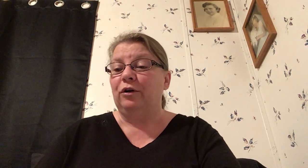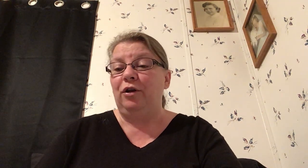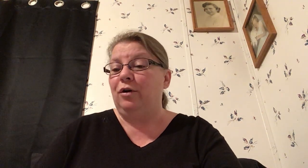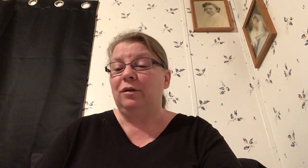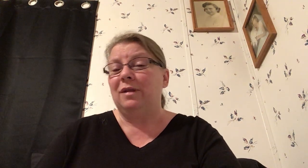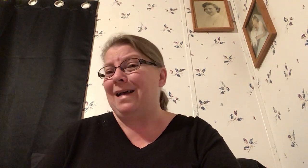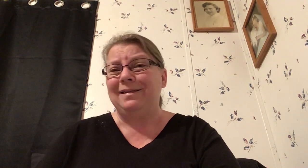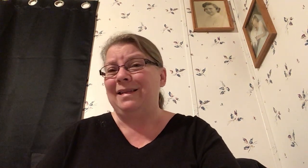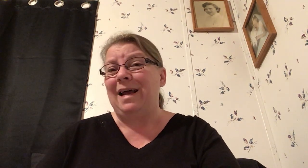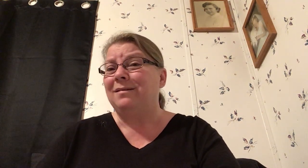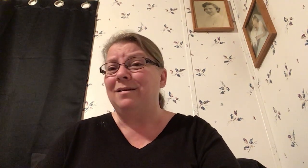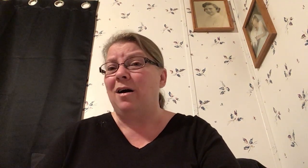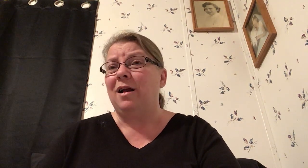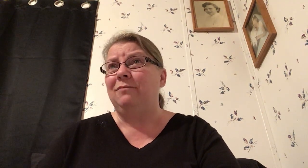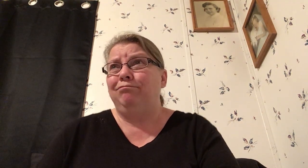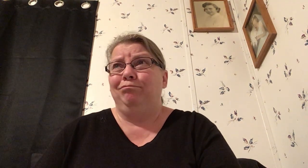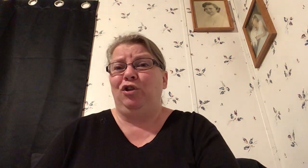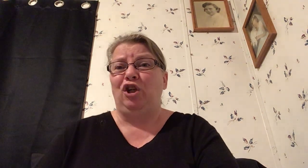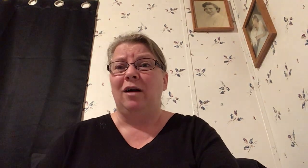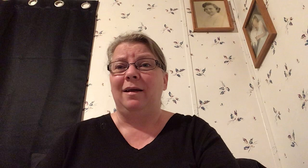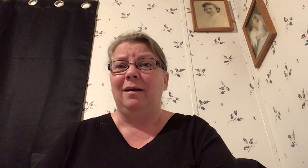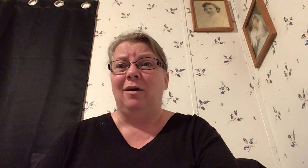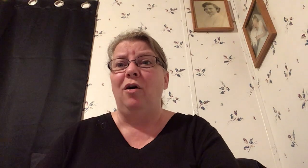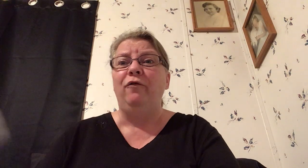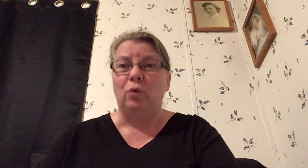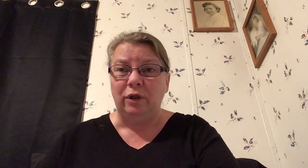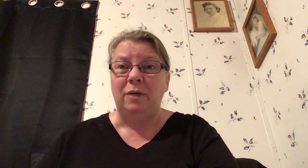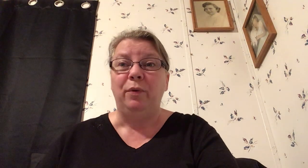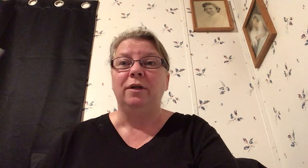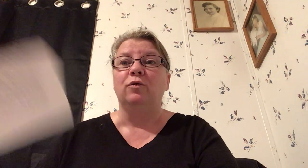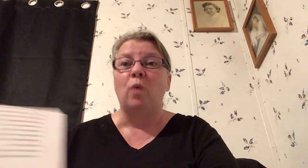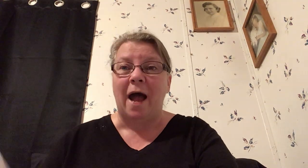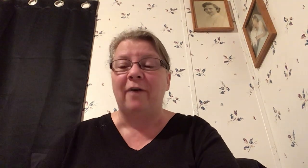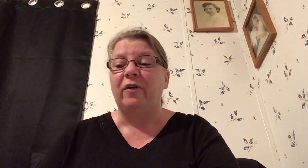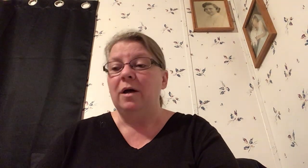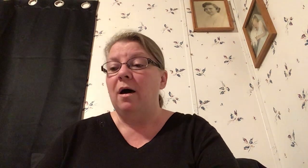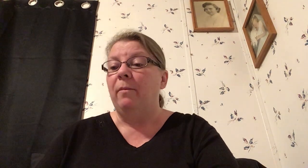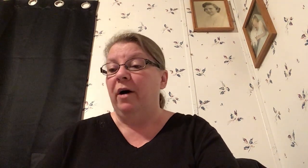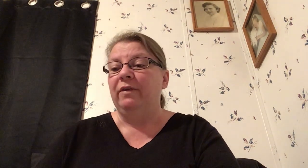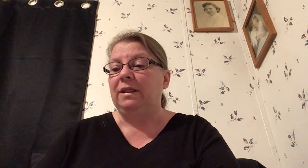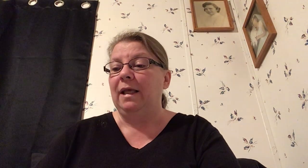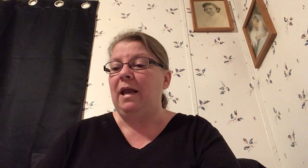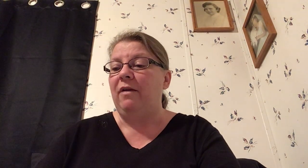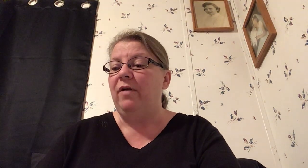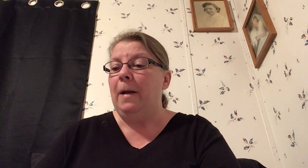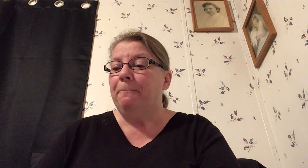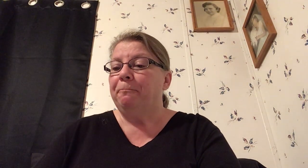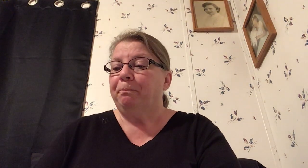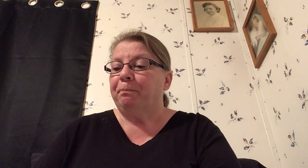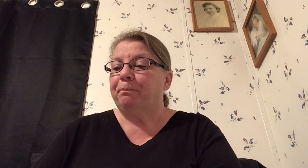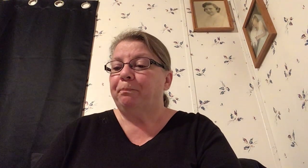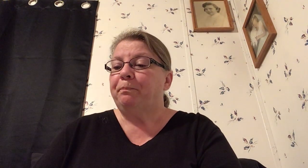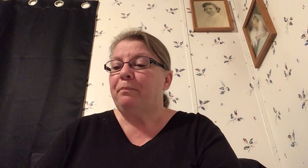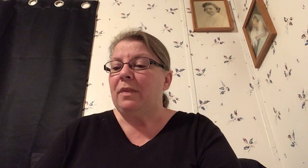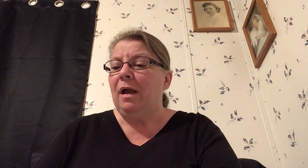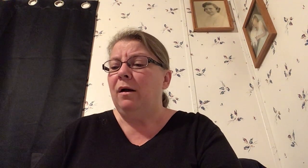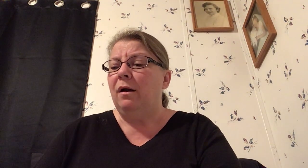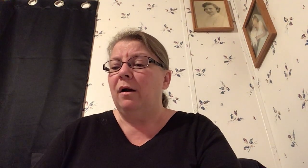you know so that's that's not shocking at all of course he put his wife above a slave um